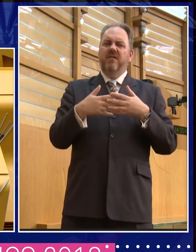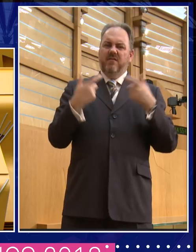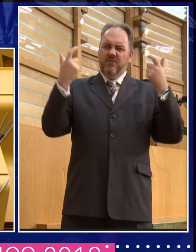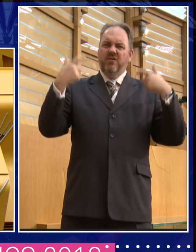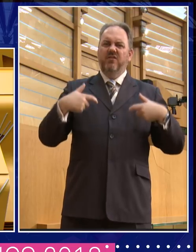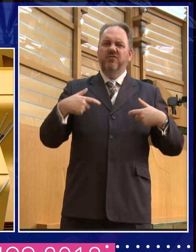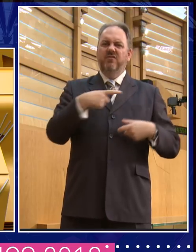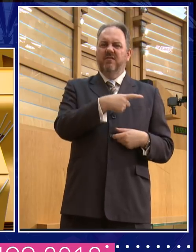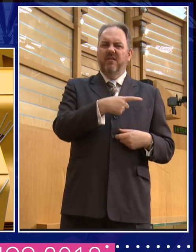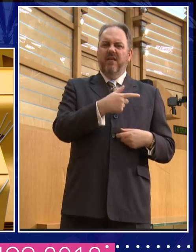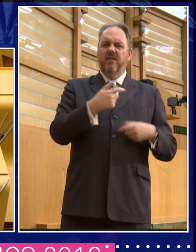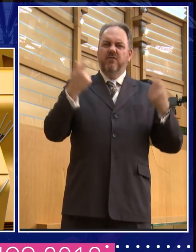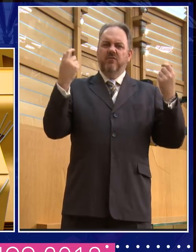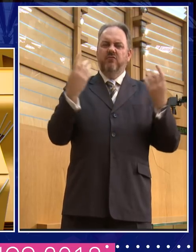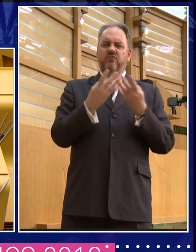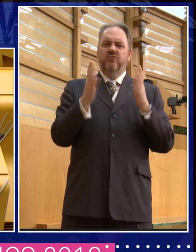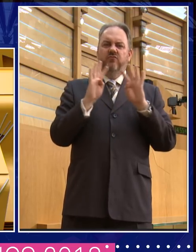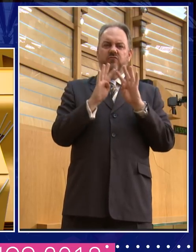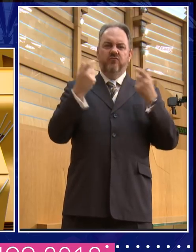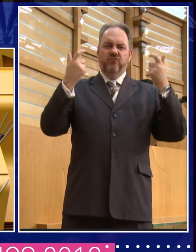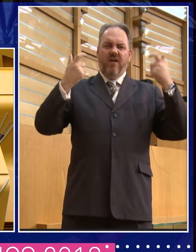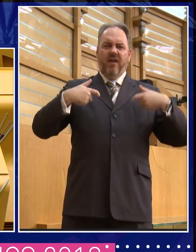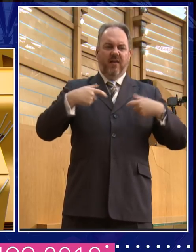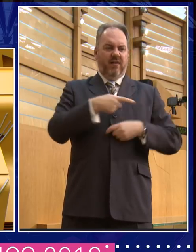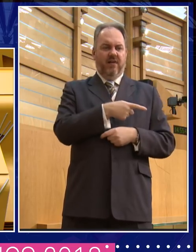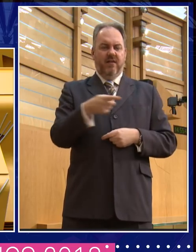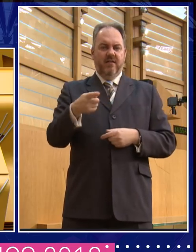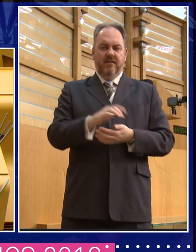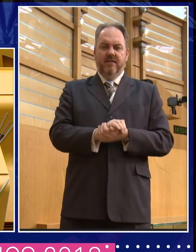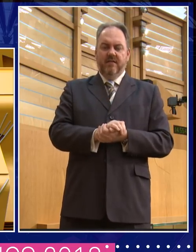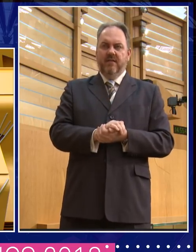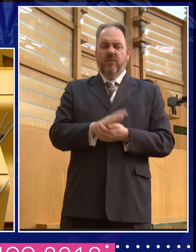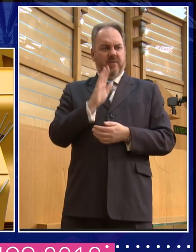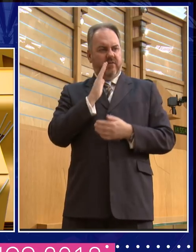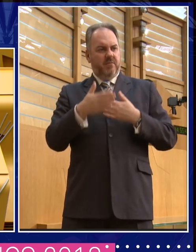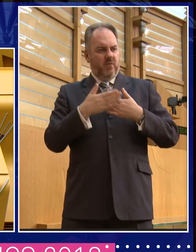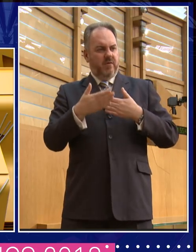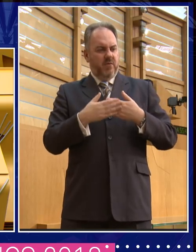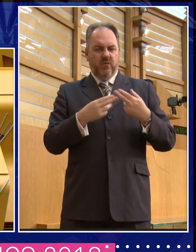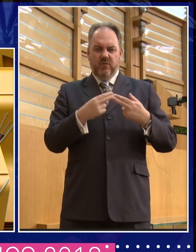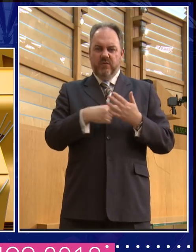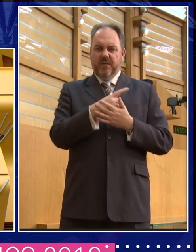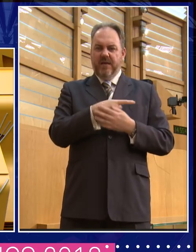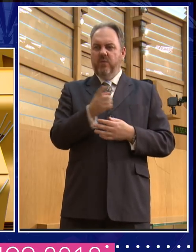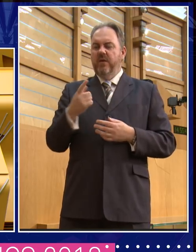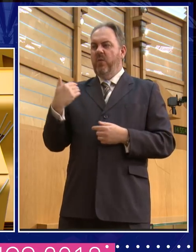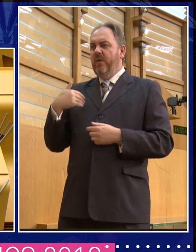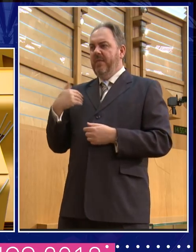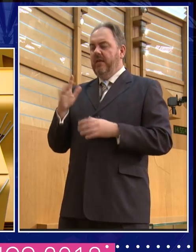in the media. And, um, a lot of, um, press both here and in the U S we're talking about these women being hysterical when they were